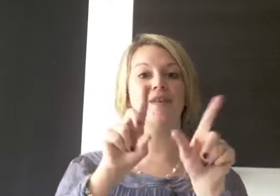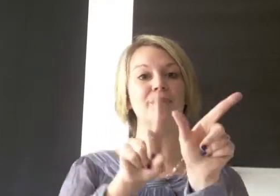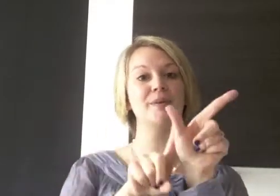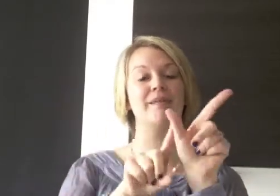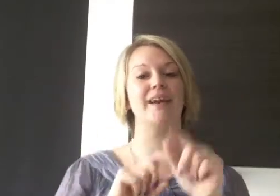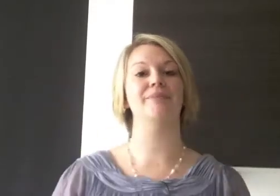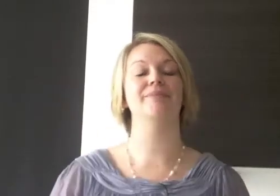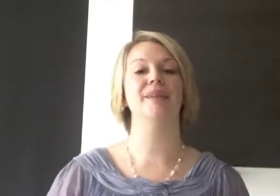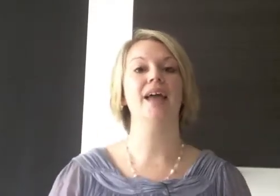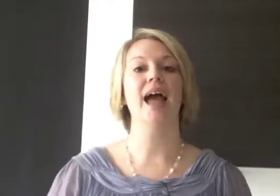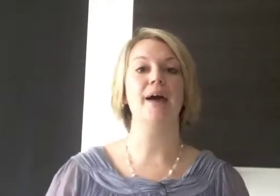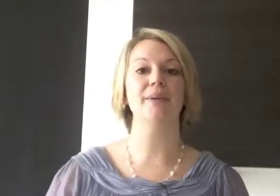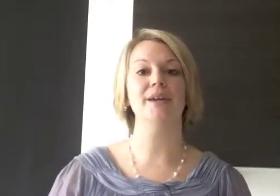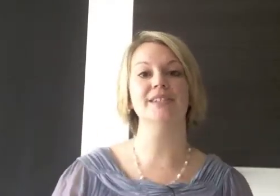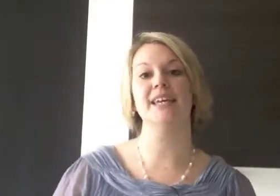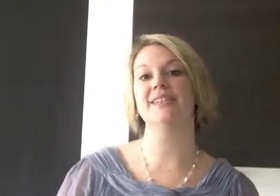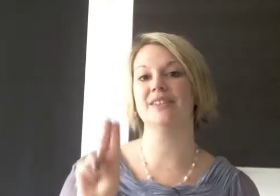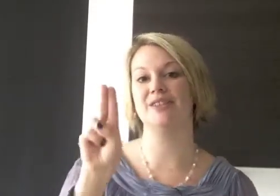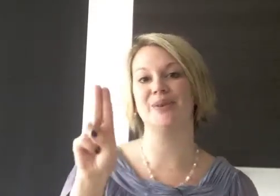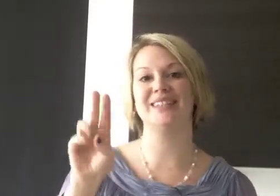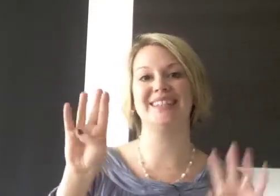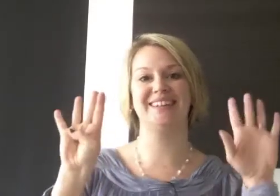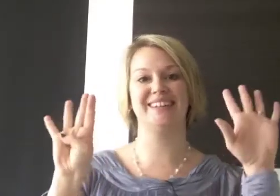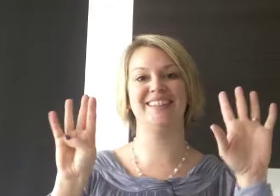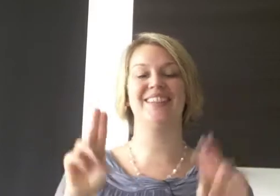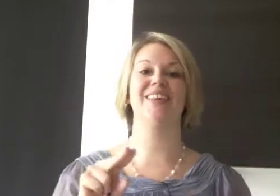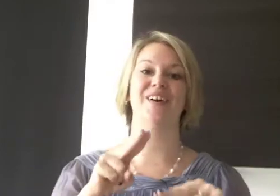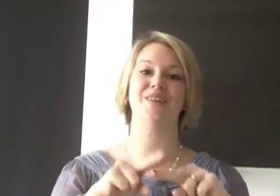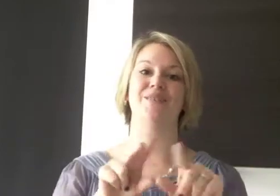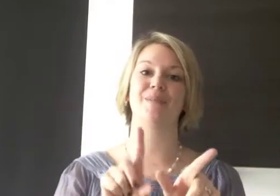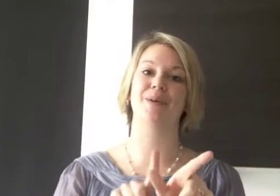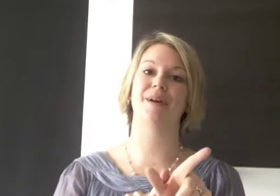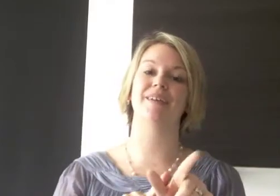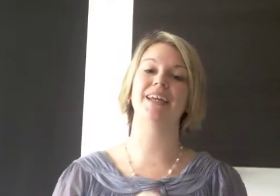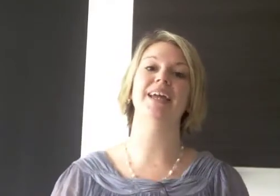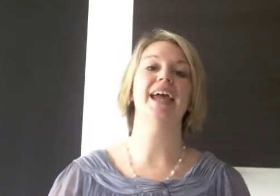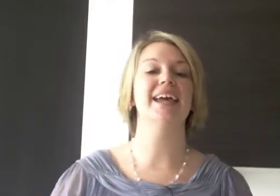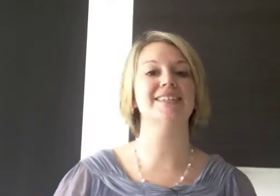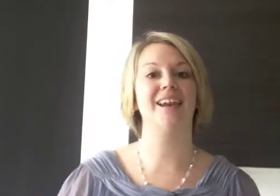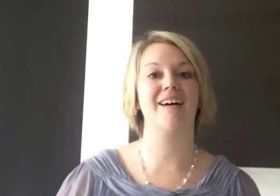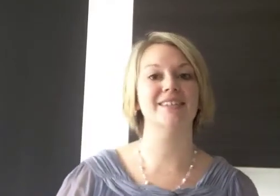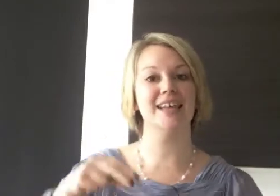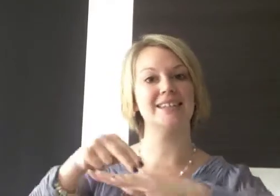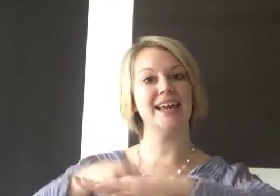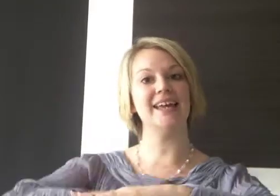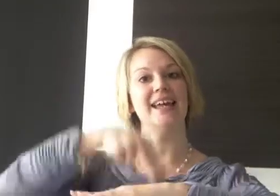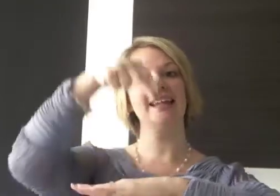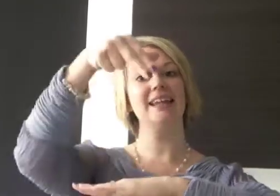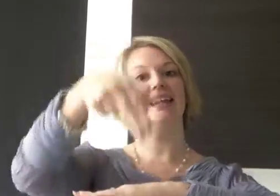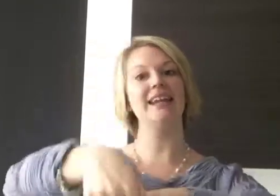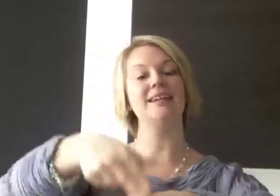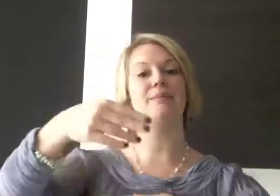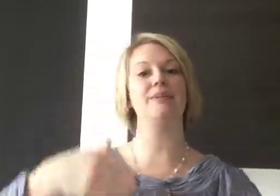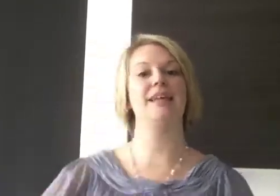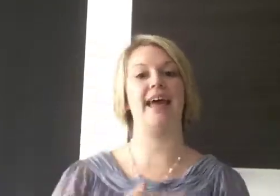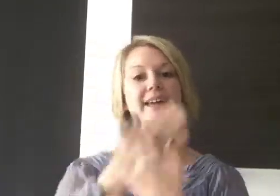February. And because it is the 29th of February, it's classed as a leap day.